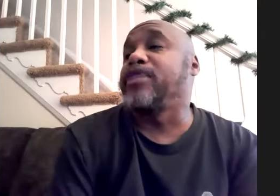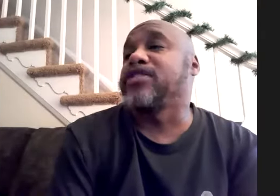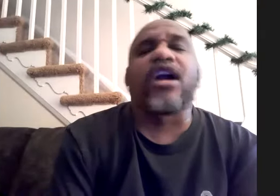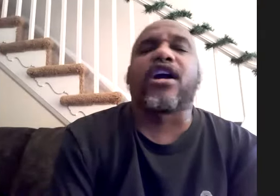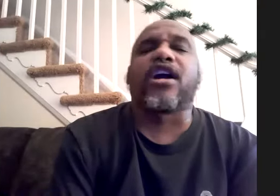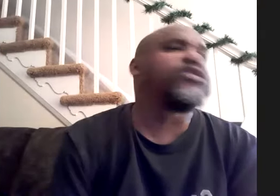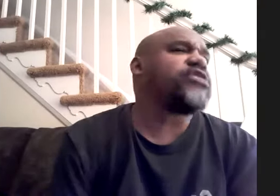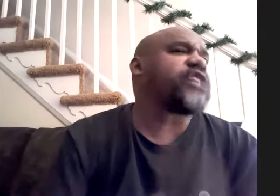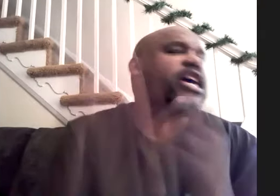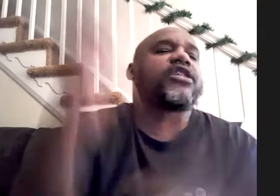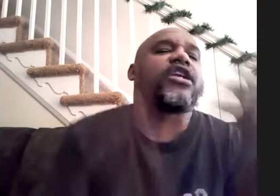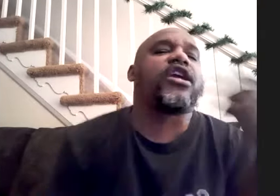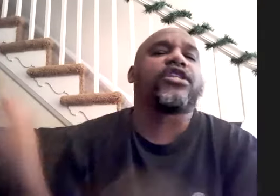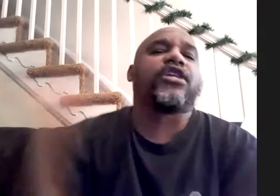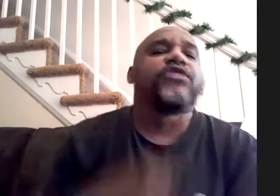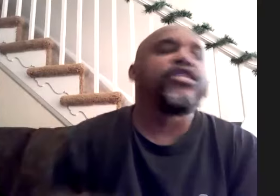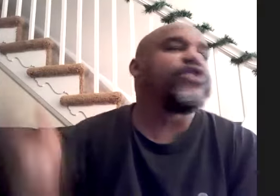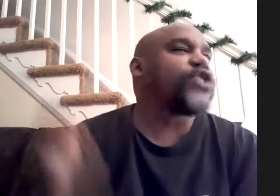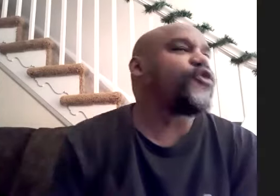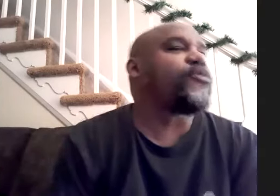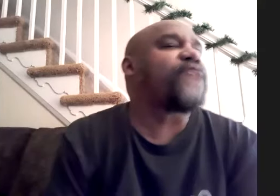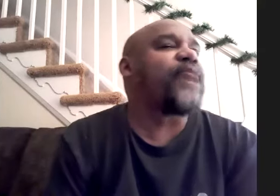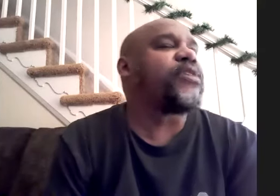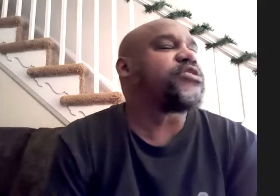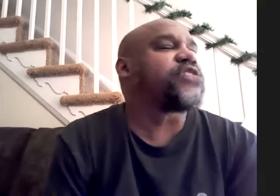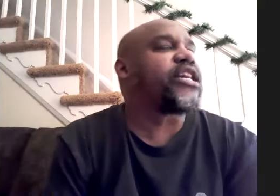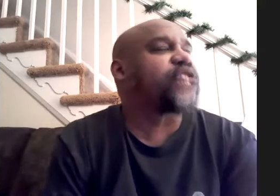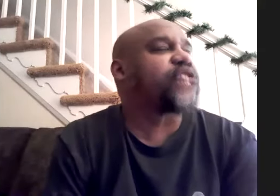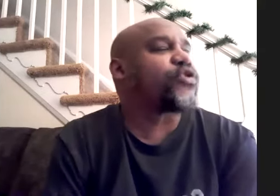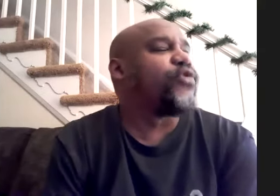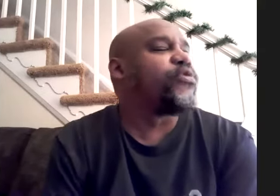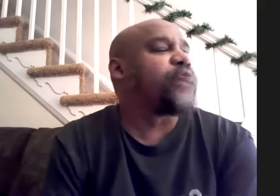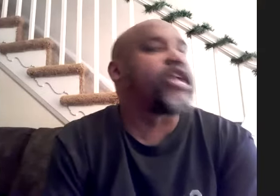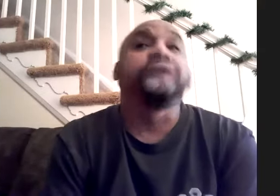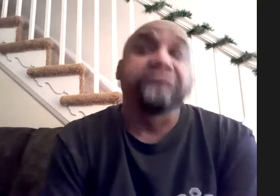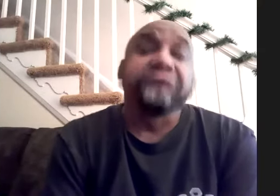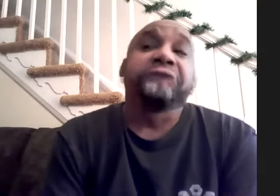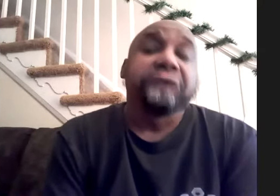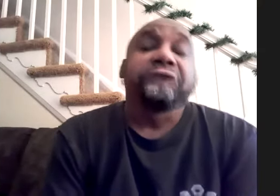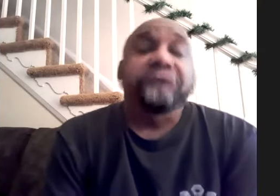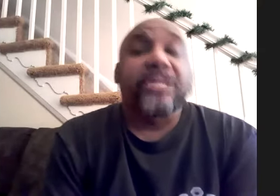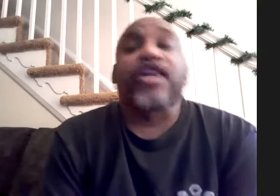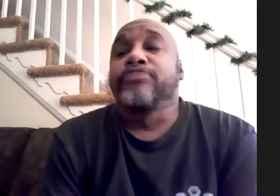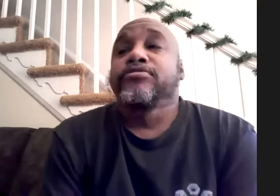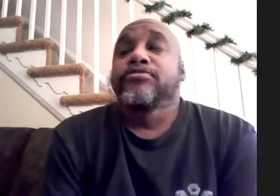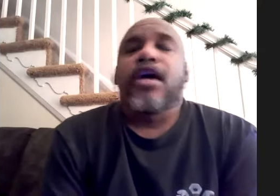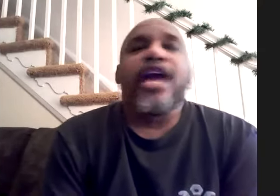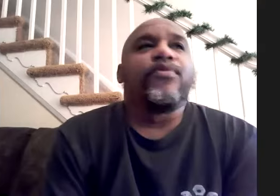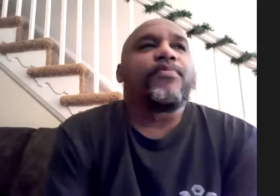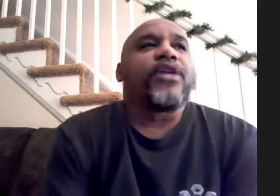he's like no you know did the russell for about five minutes like that's cool i'm like thank you and well the